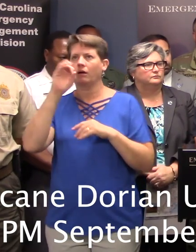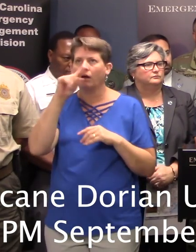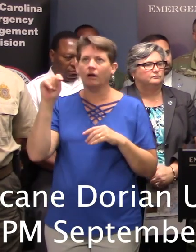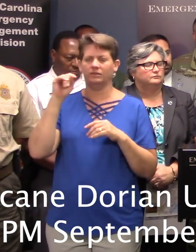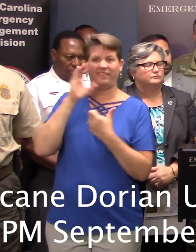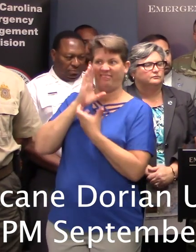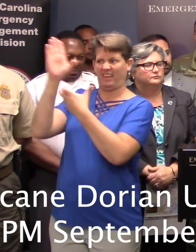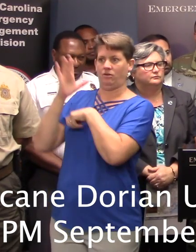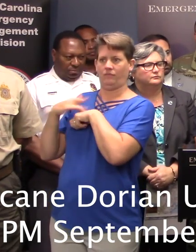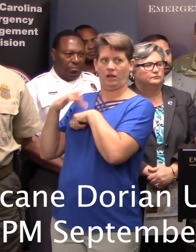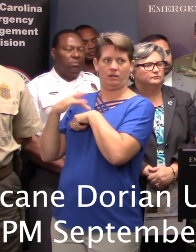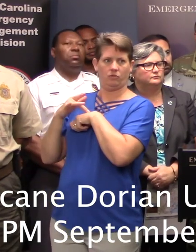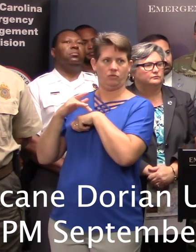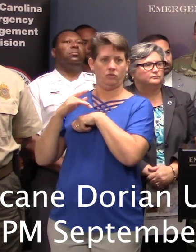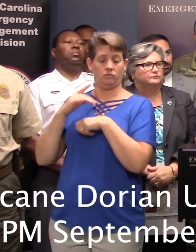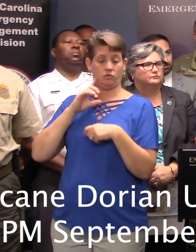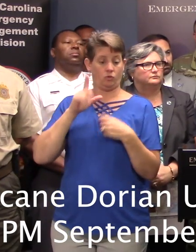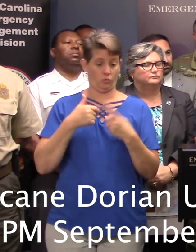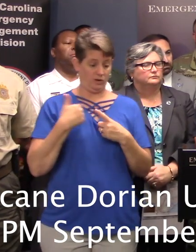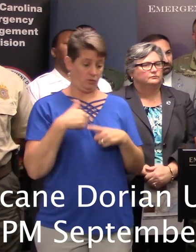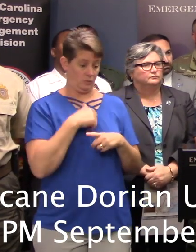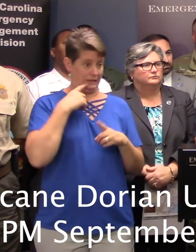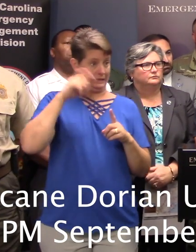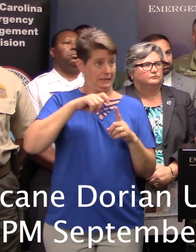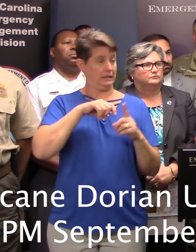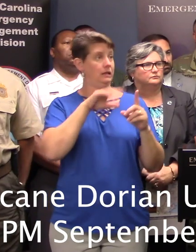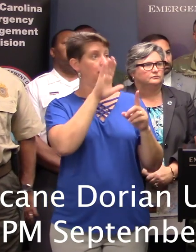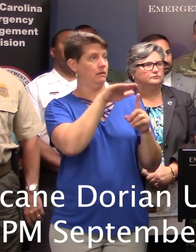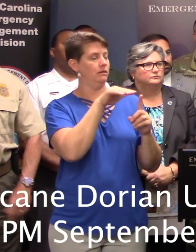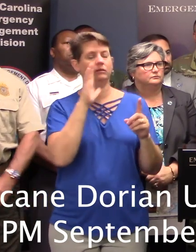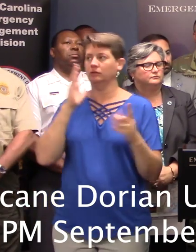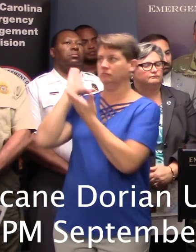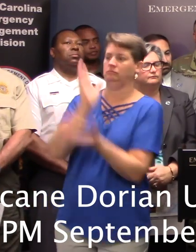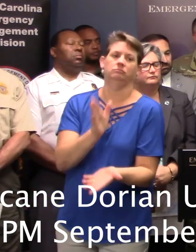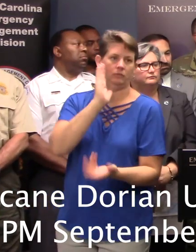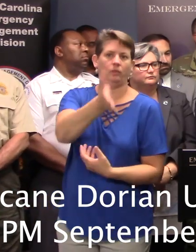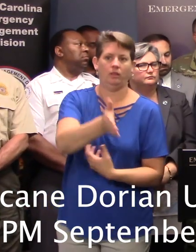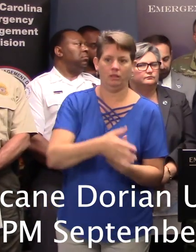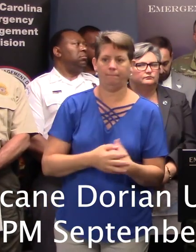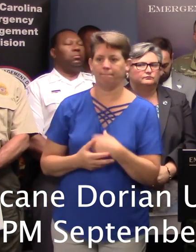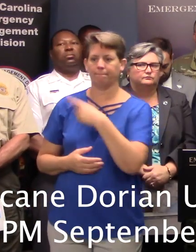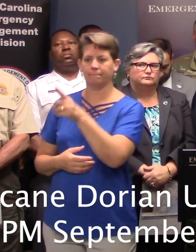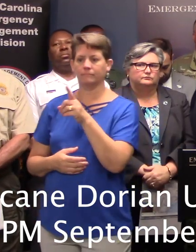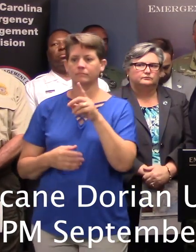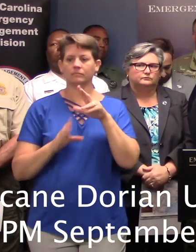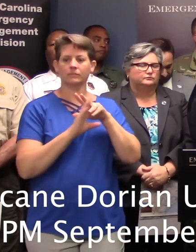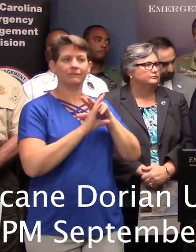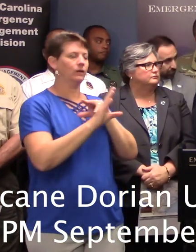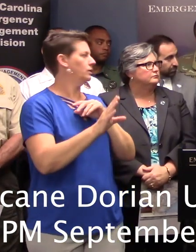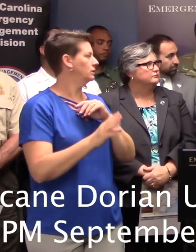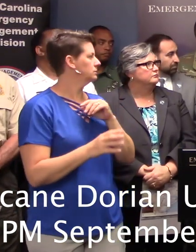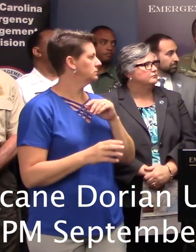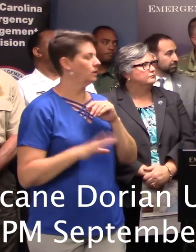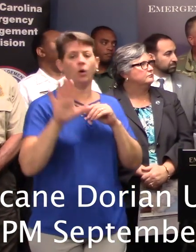available, and so it's just a matter of us when we think that we need to have them step in to assist us. In terms of evacuees... Here's more.